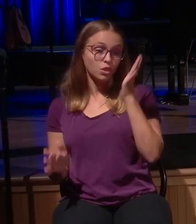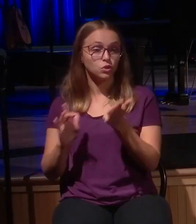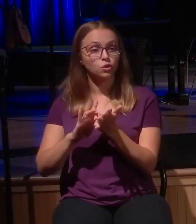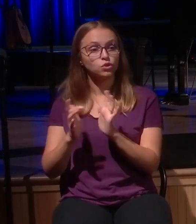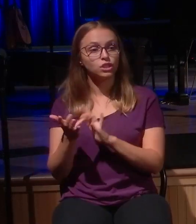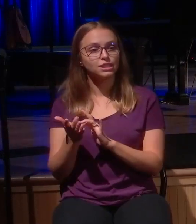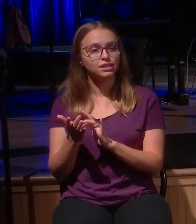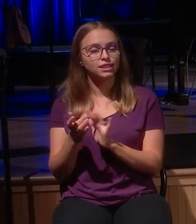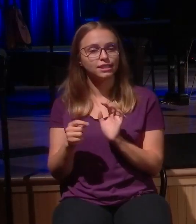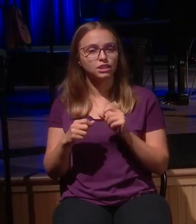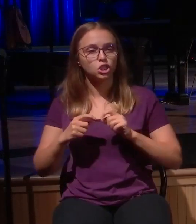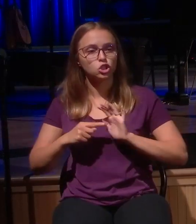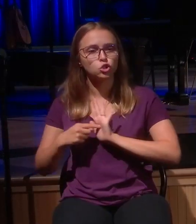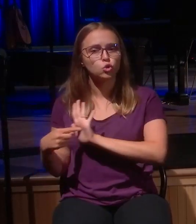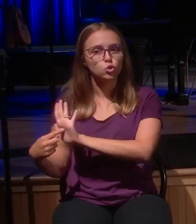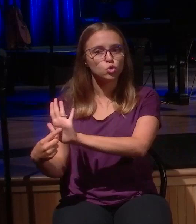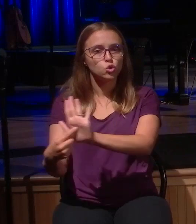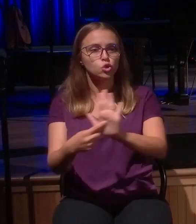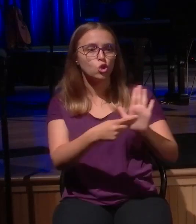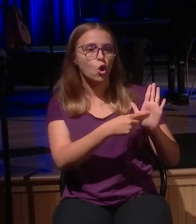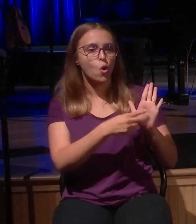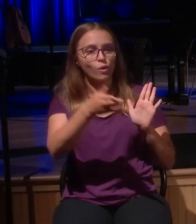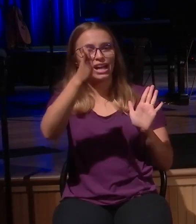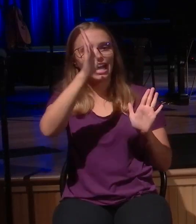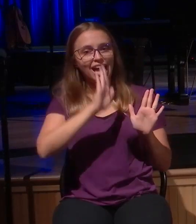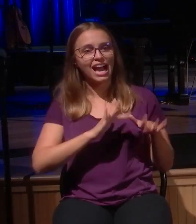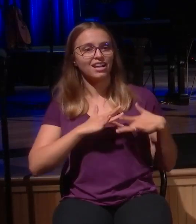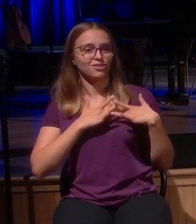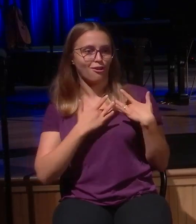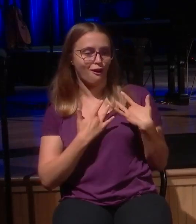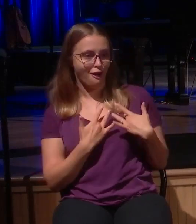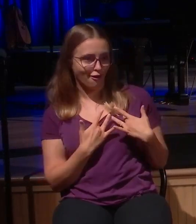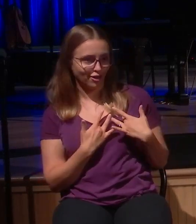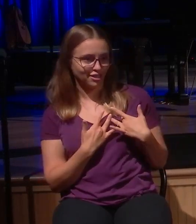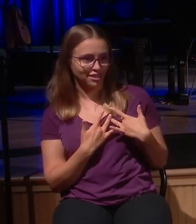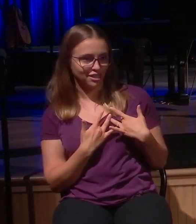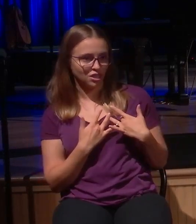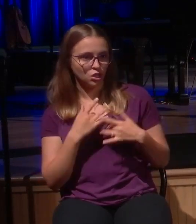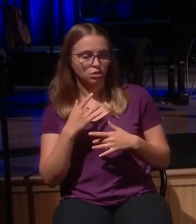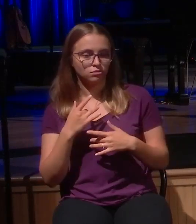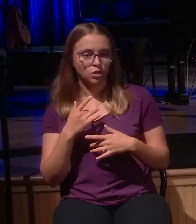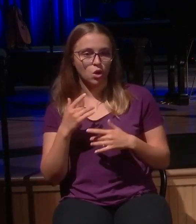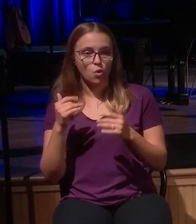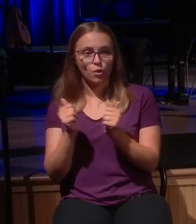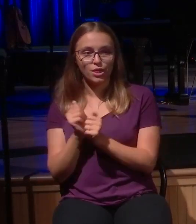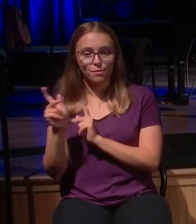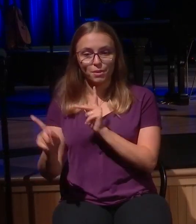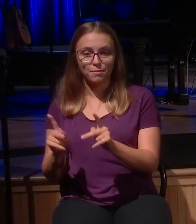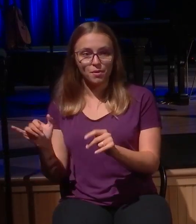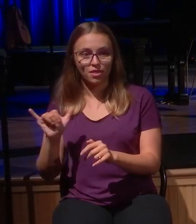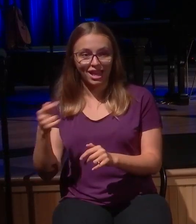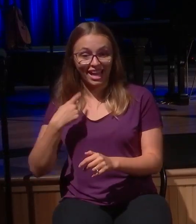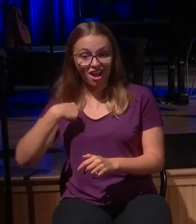is God's heart towards people like us? And we begin with this. The condition of sinners.